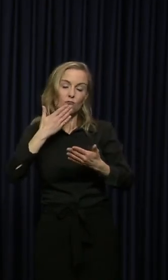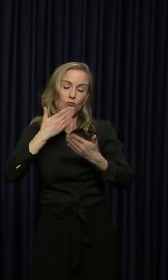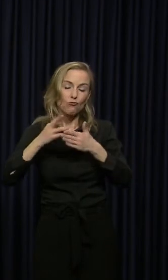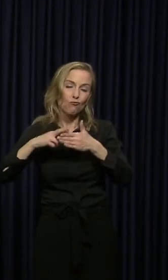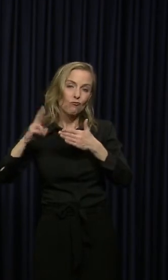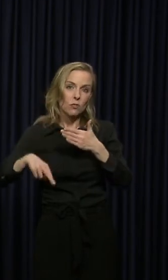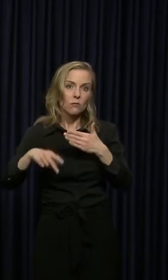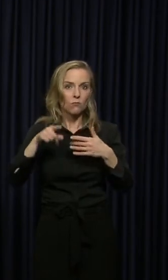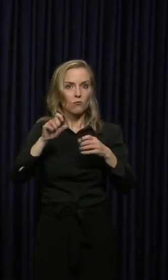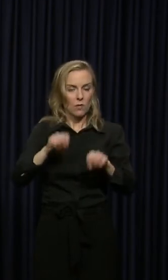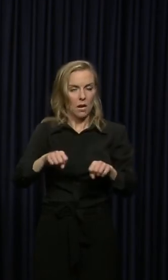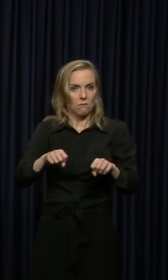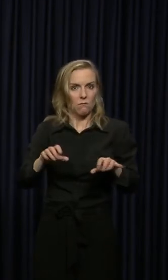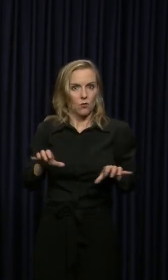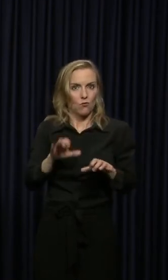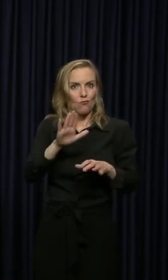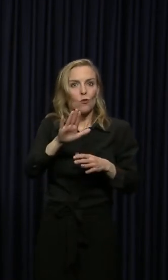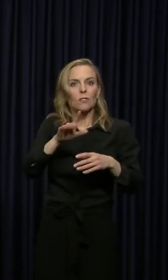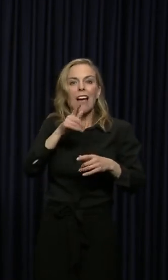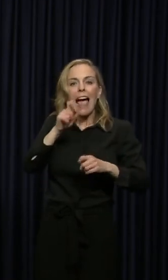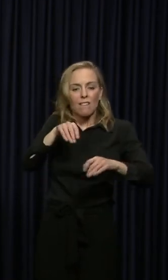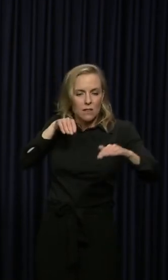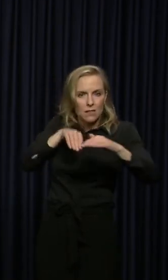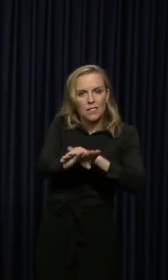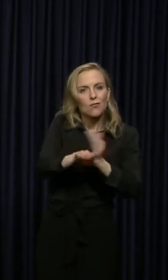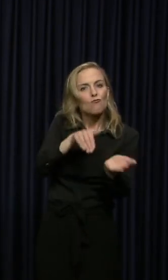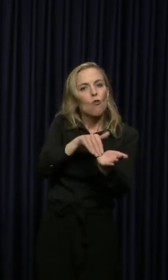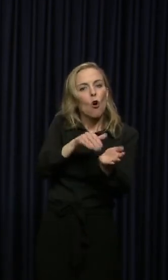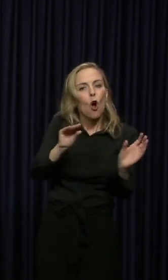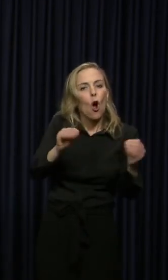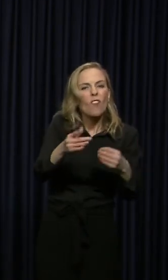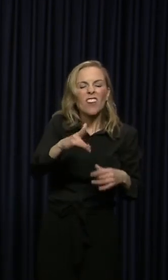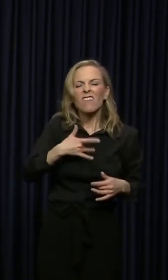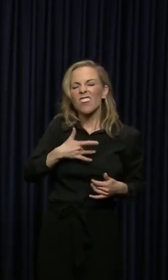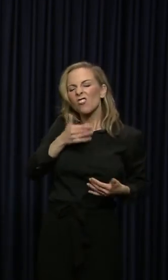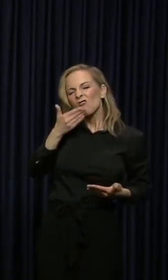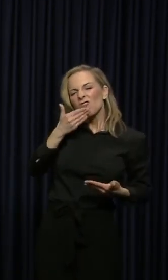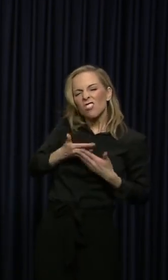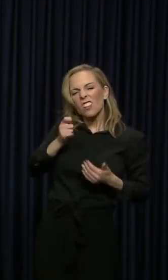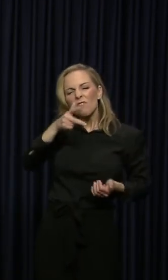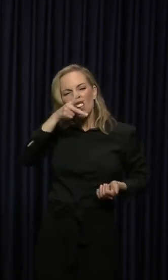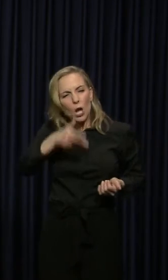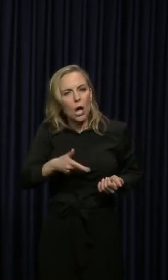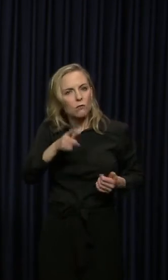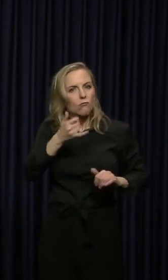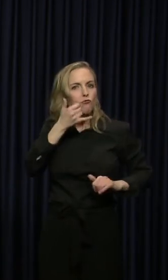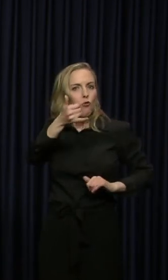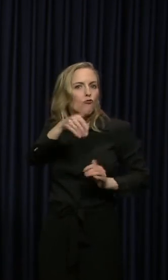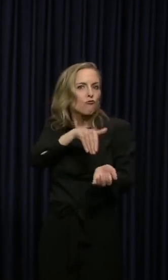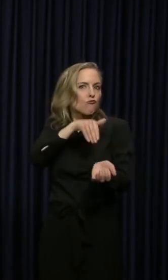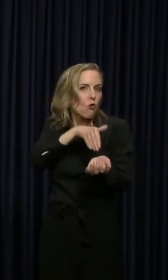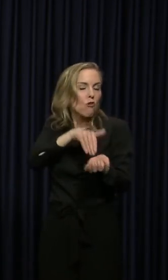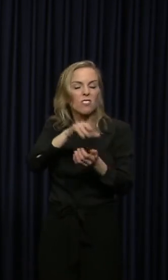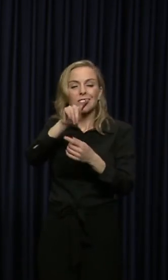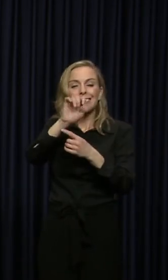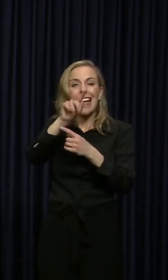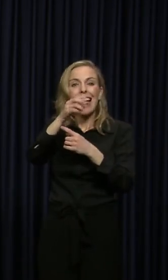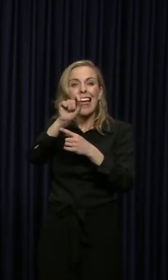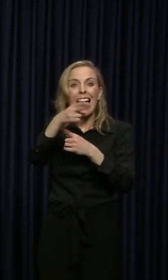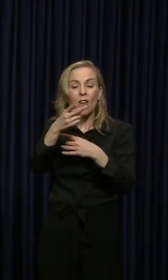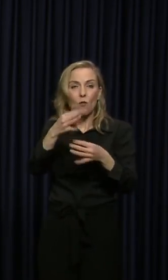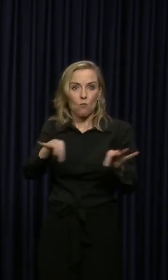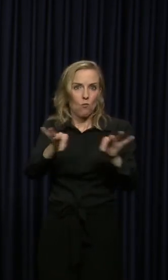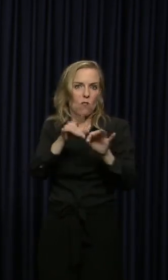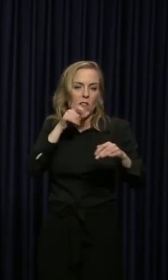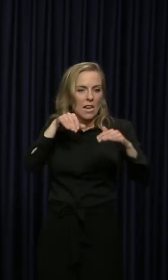You can get the care you need without going into a health care facility. Now more than ever, that does a couple of things. Number one, you're not going